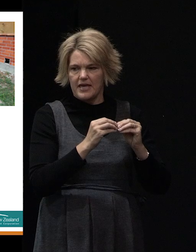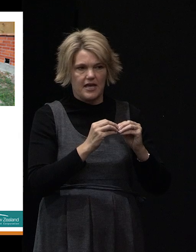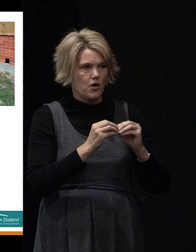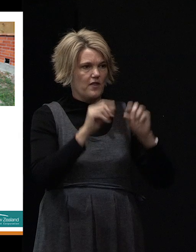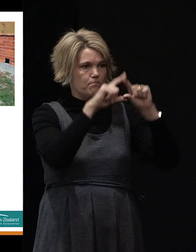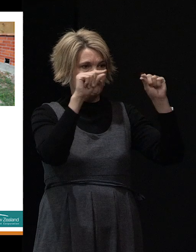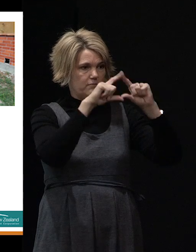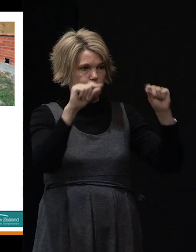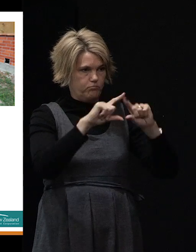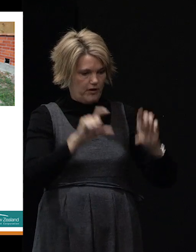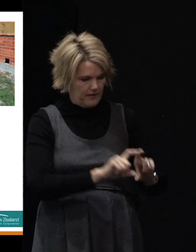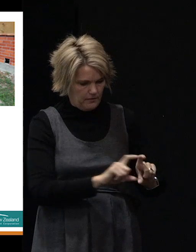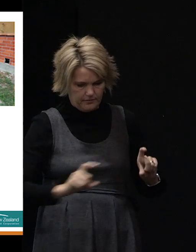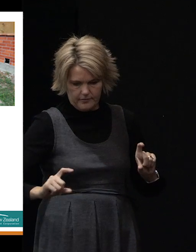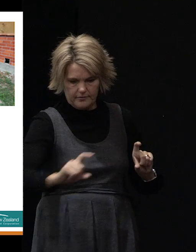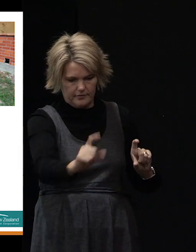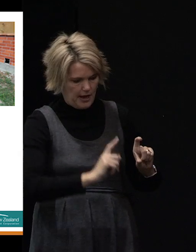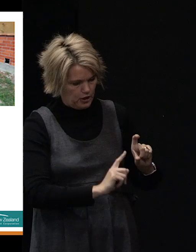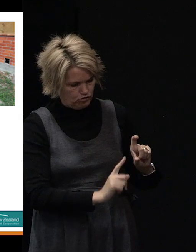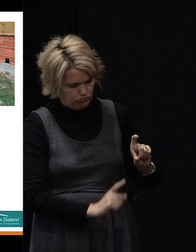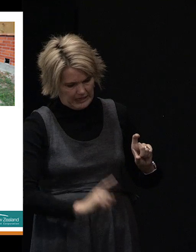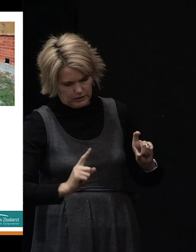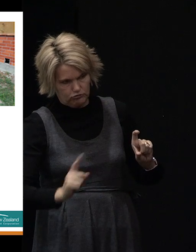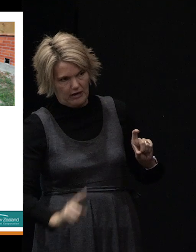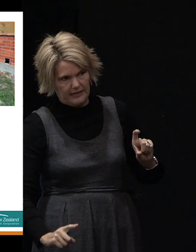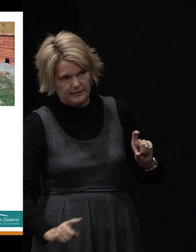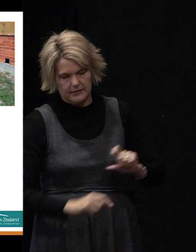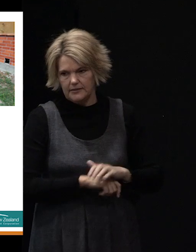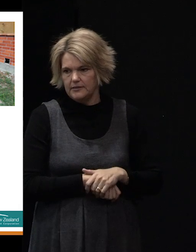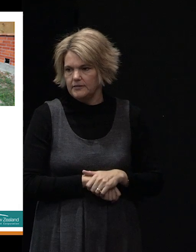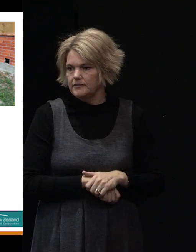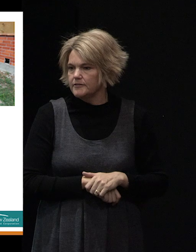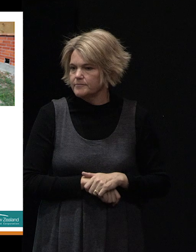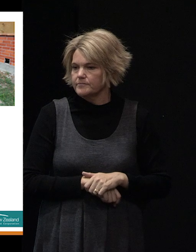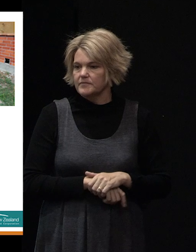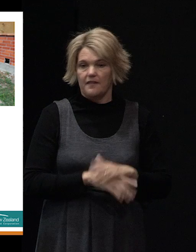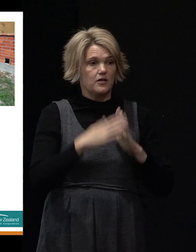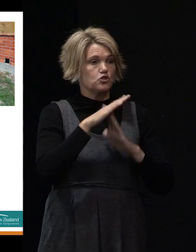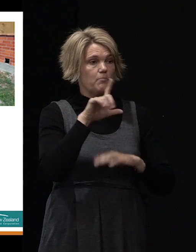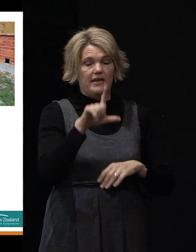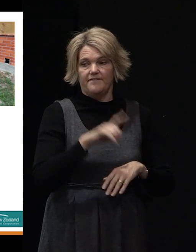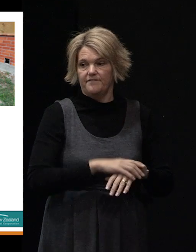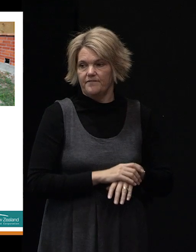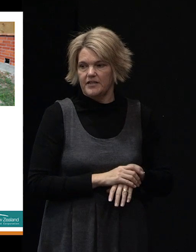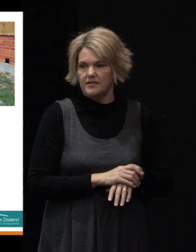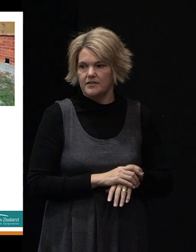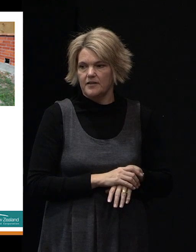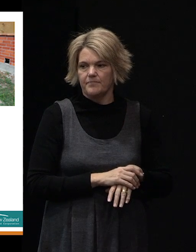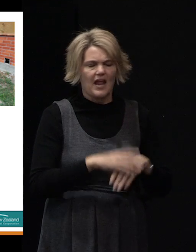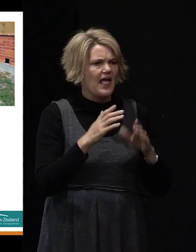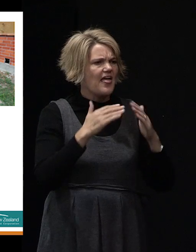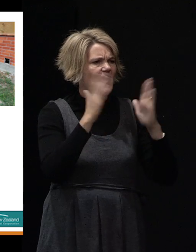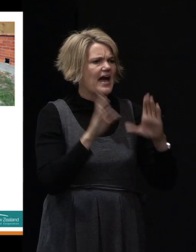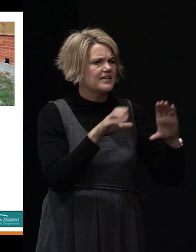outside. And you can see in one area in the top left photo, there's a, the house is L shaped